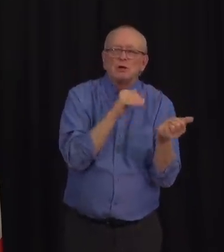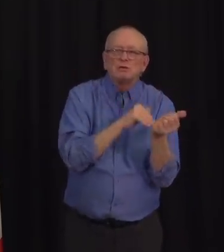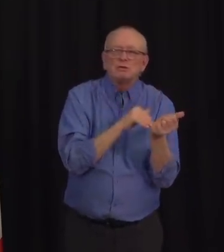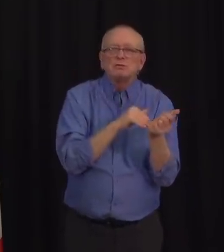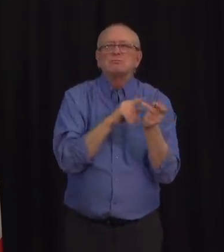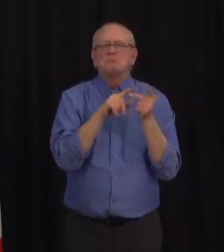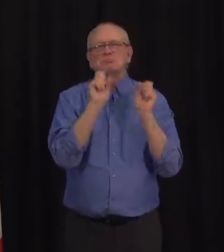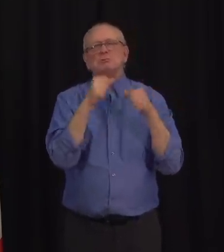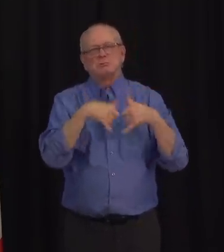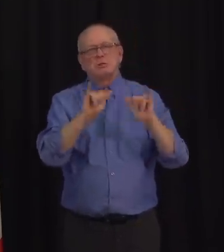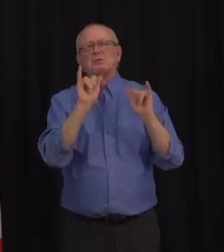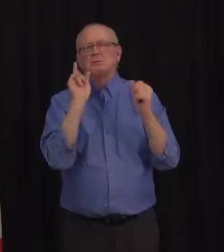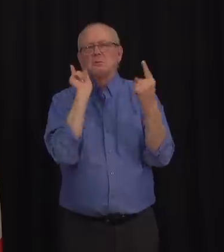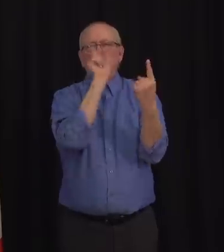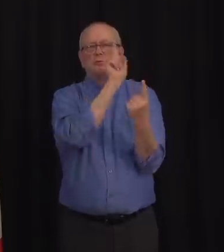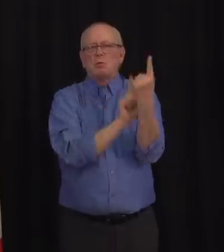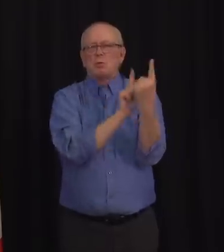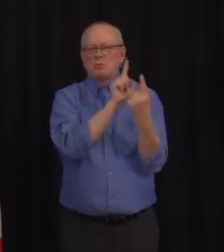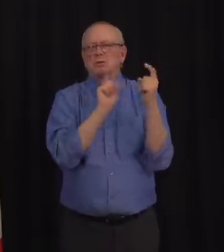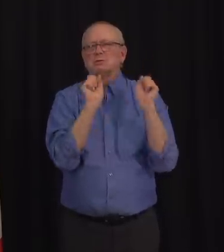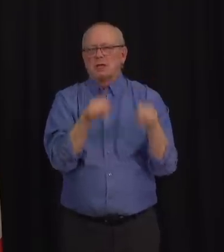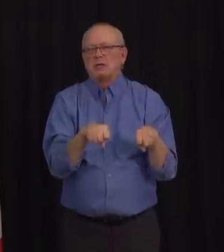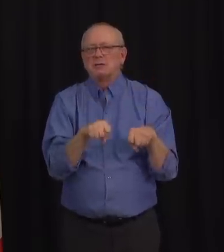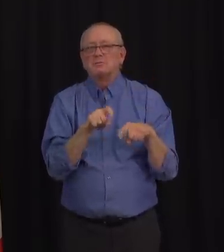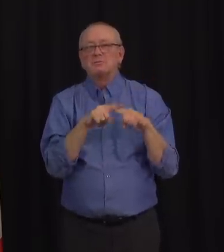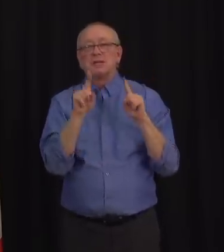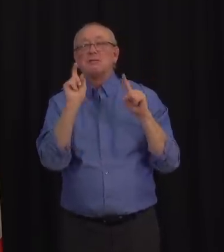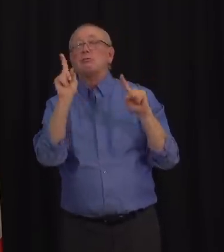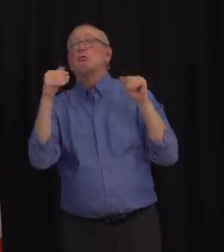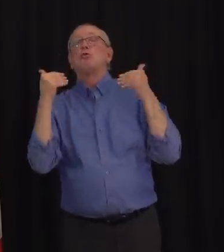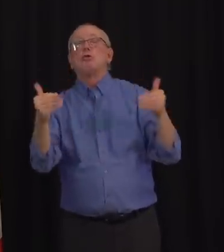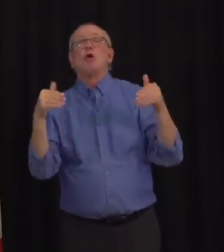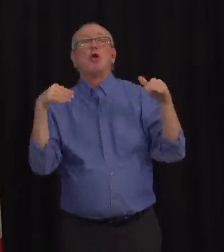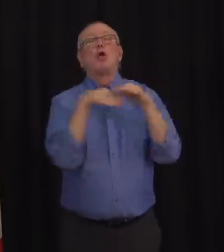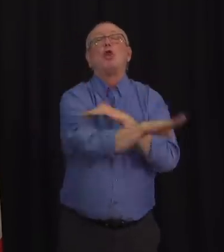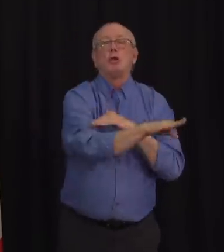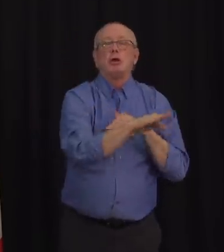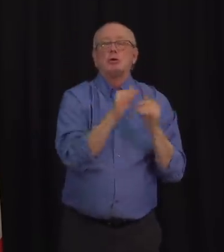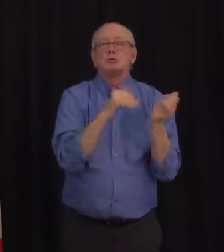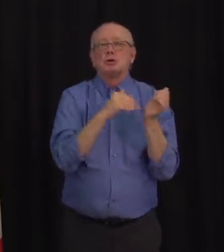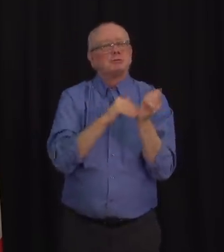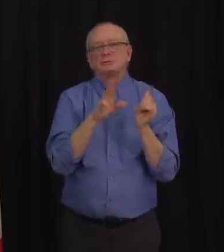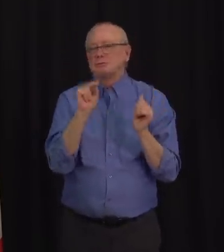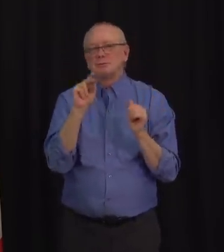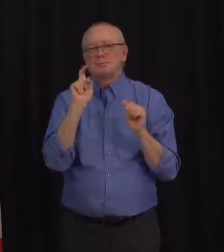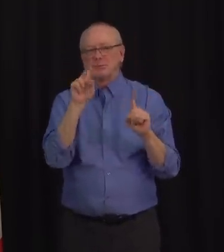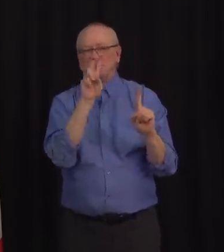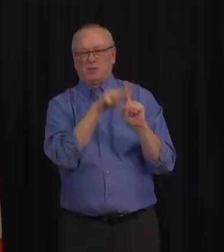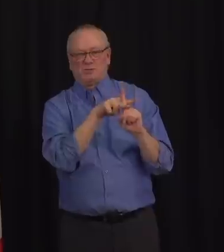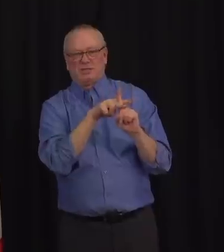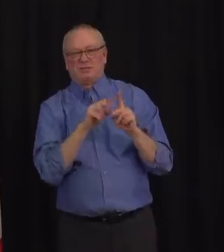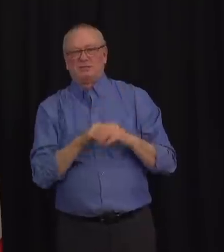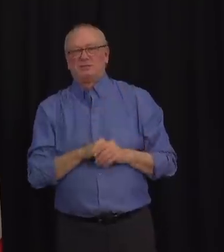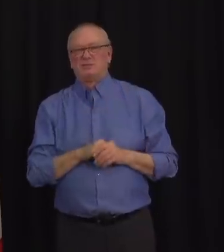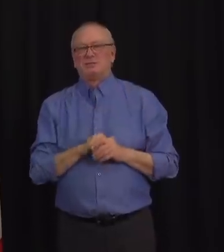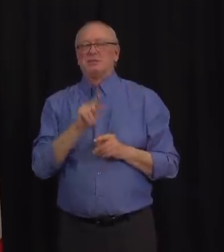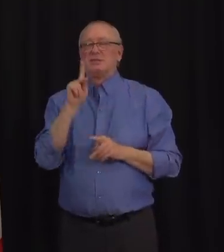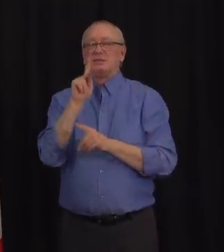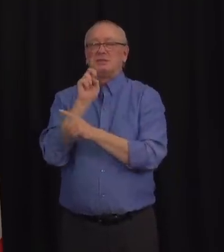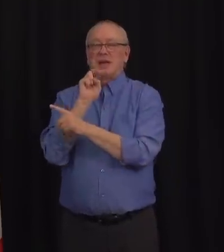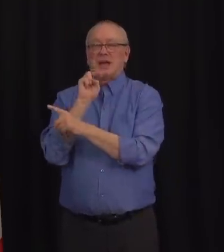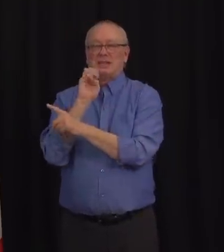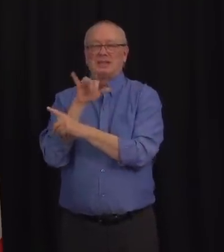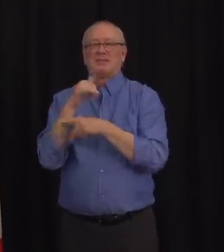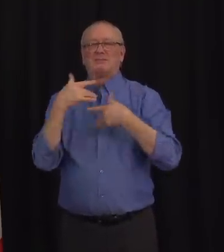in person. As Premier noted, the point of these measures is to interrupt and slow the spread of the